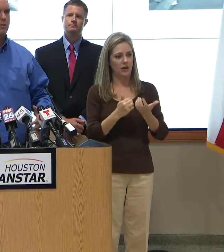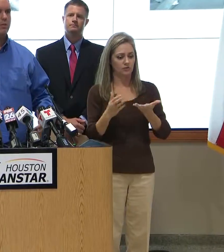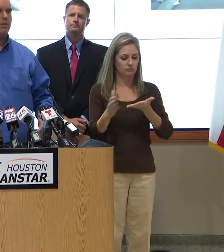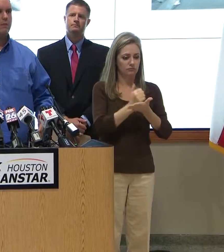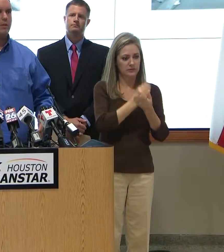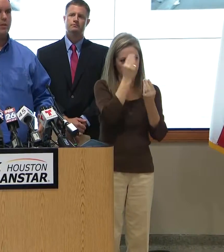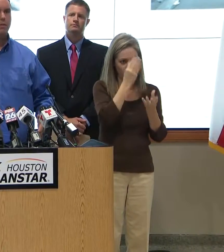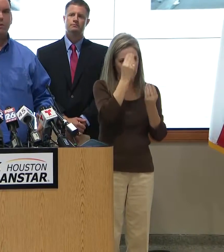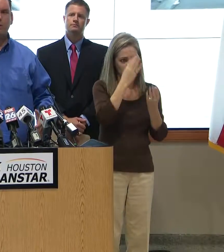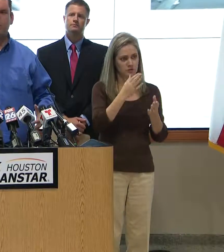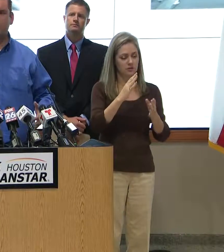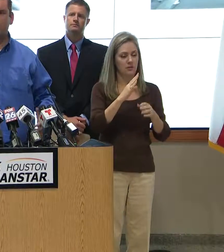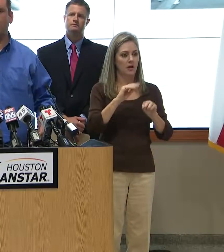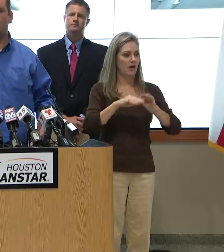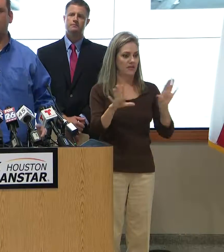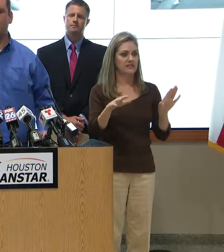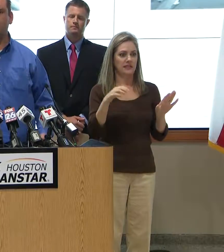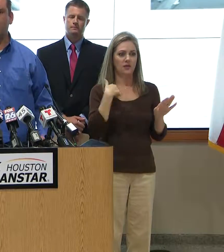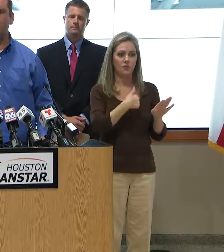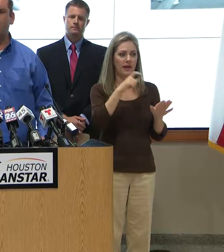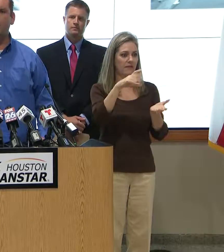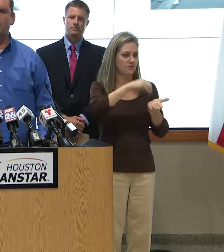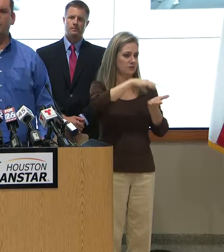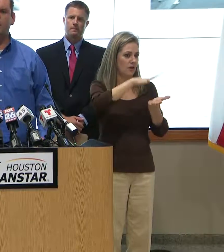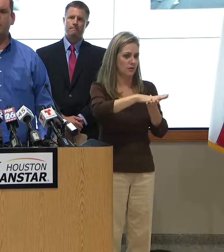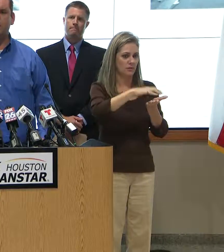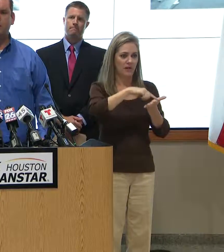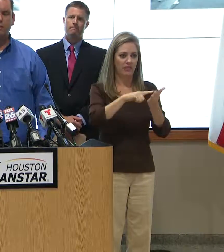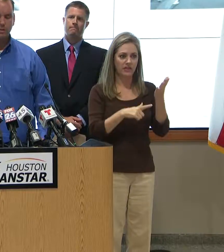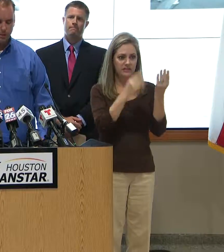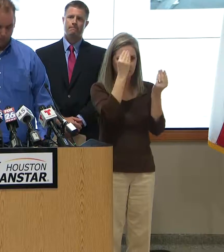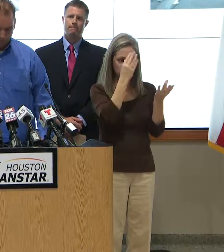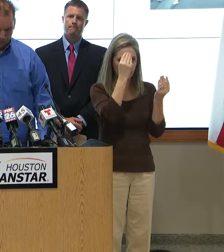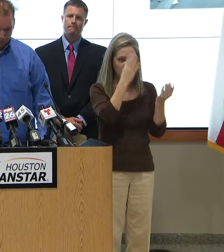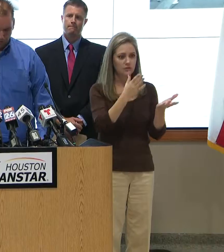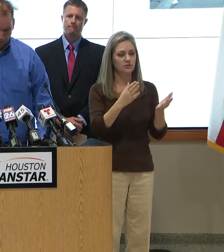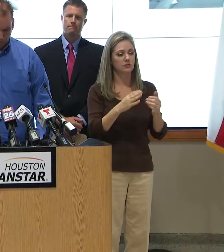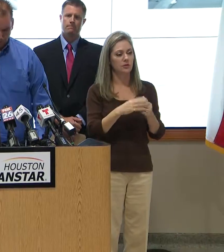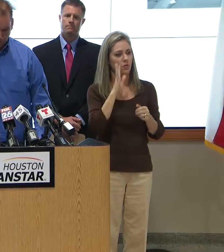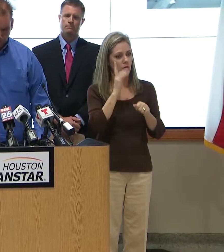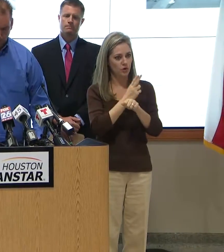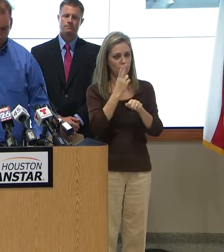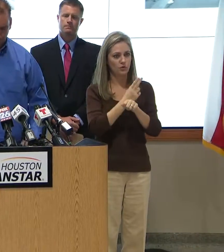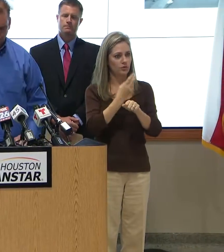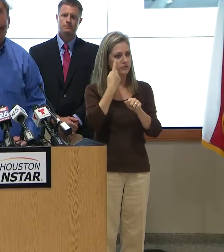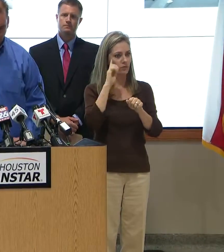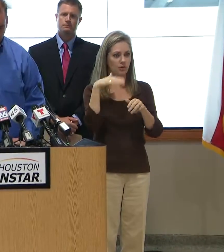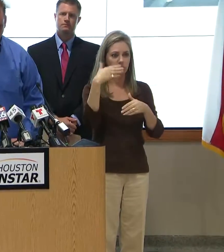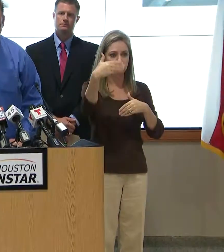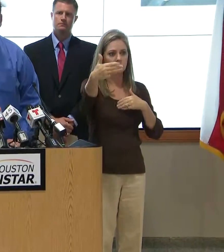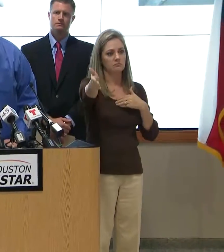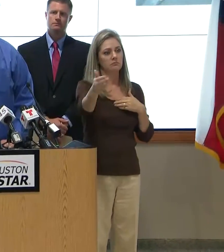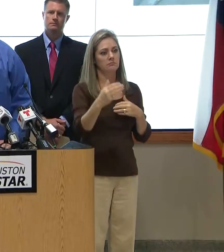Obviously, this is an event that we want to make sure we document very well. The data that's collected is something that we'll be using for a long time.